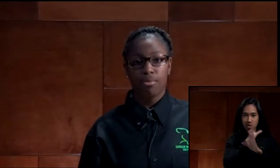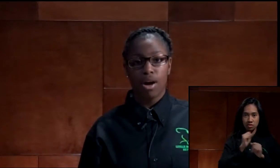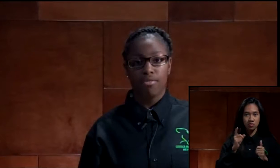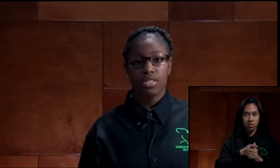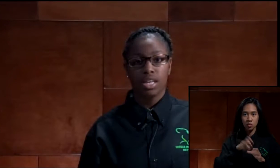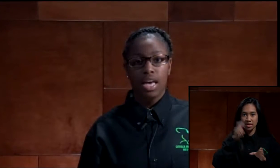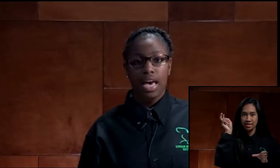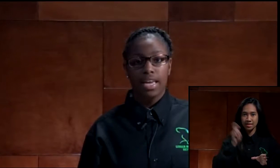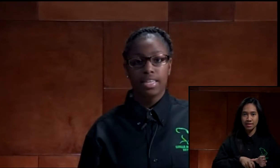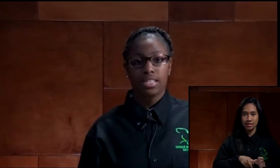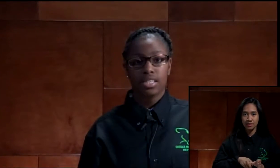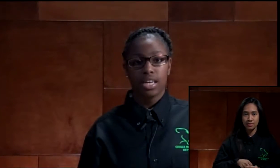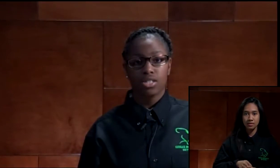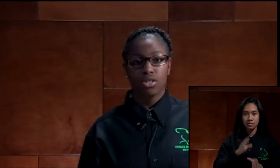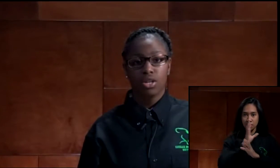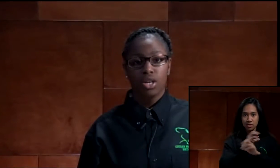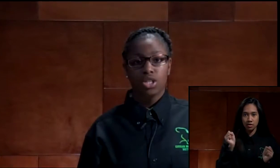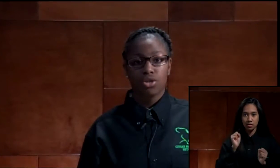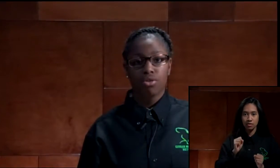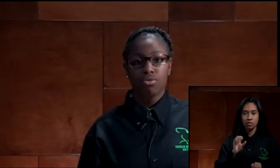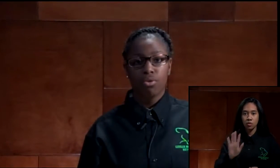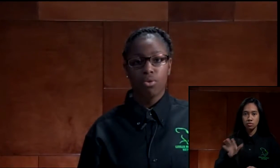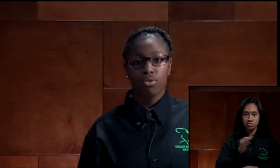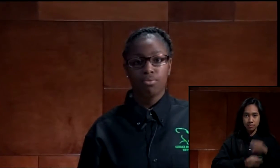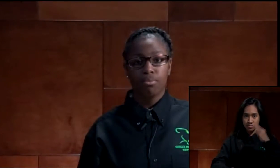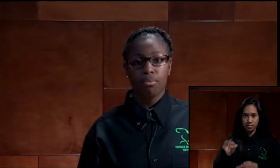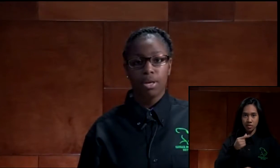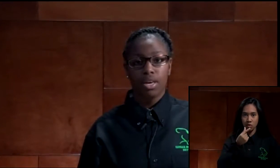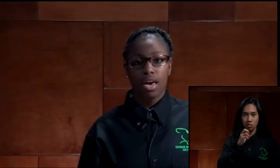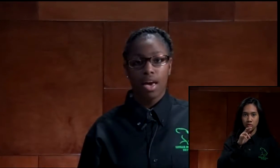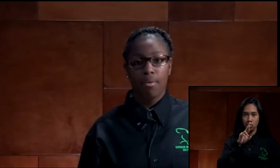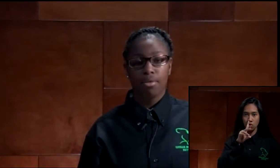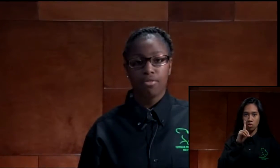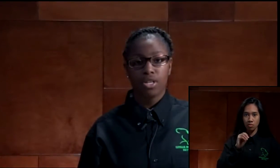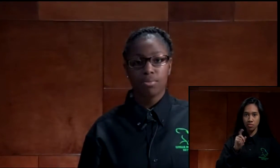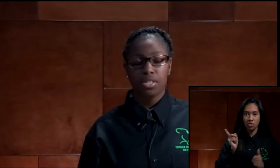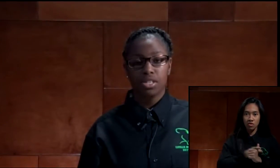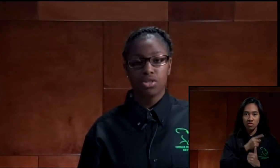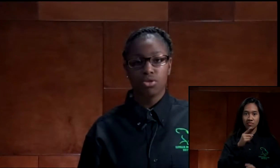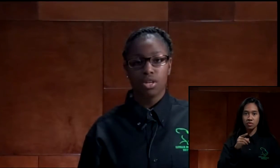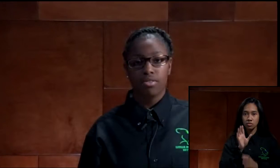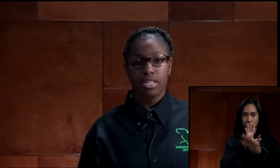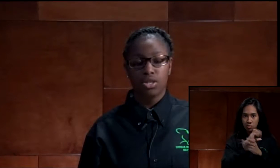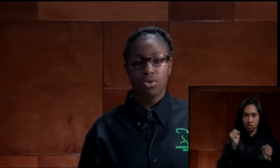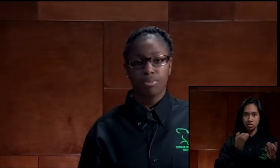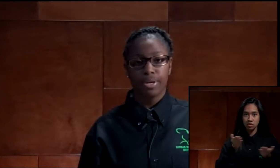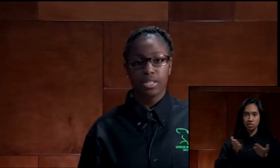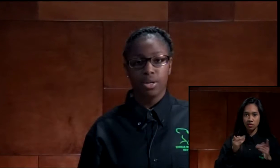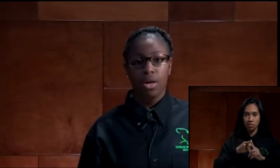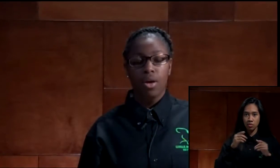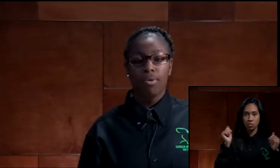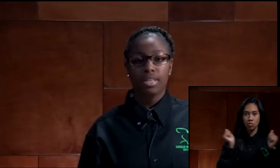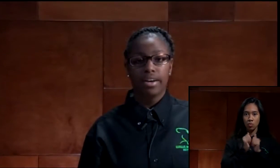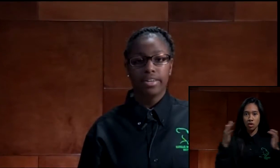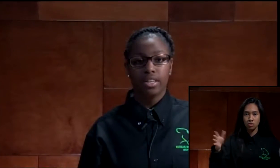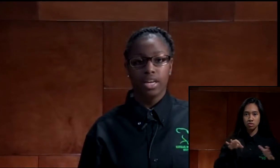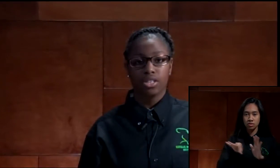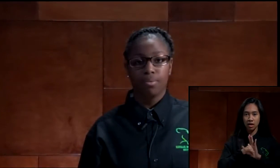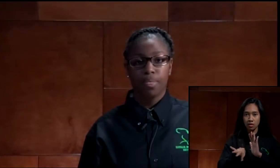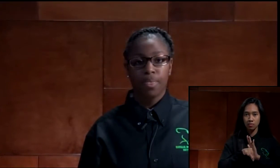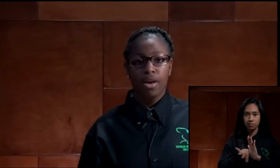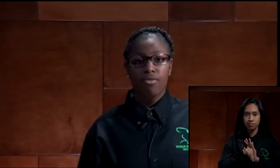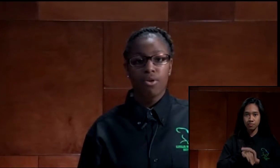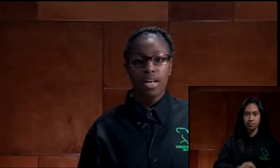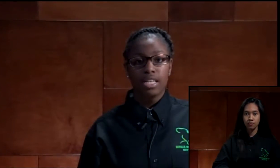resign from office, and his successor, Gerald Ford, became the first President to serve as the U.S. President without an